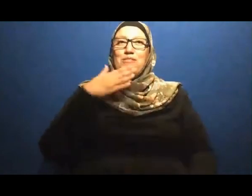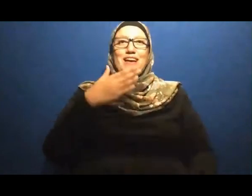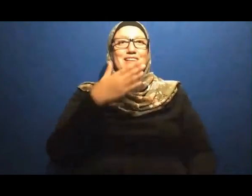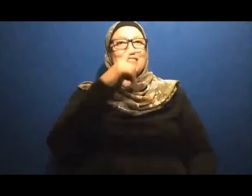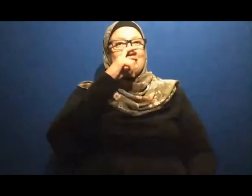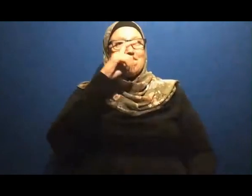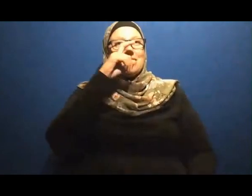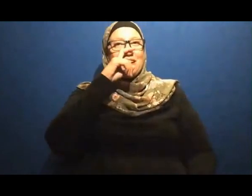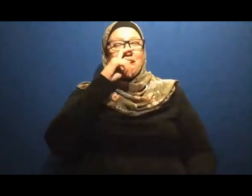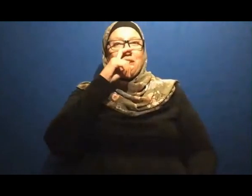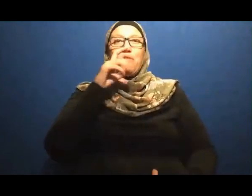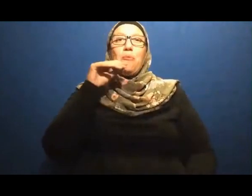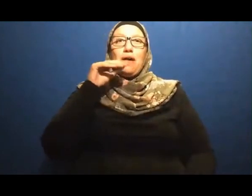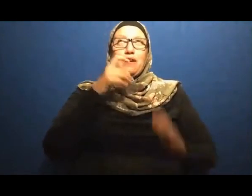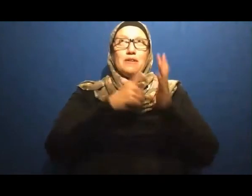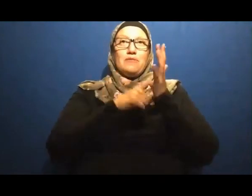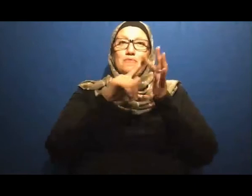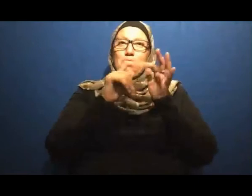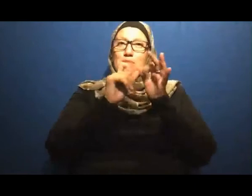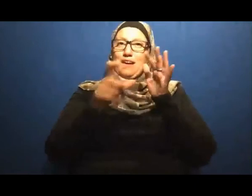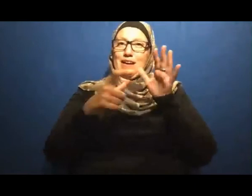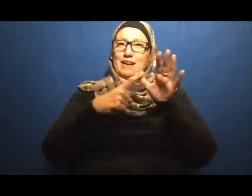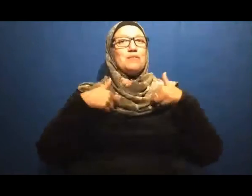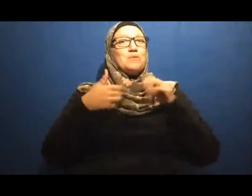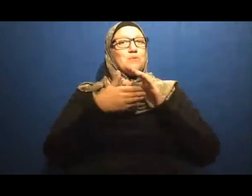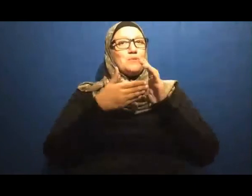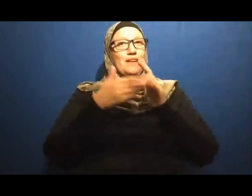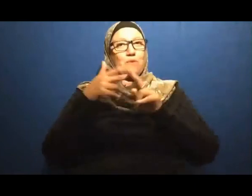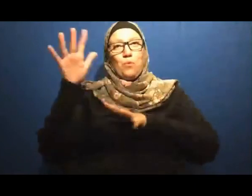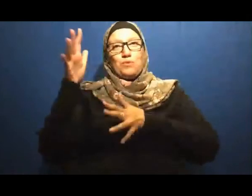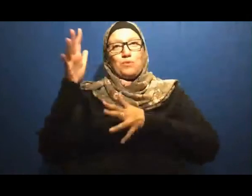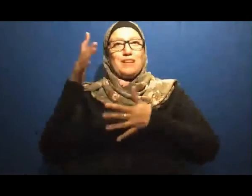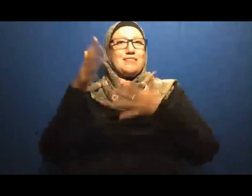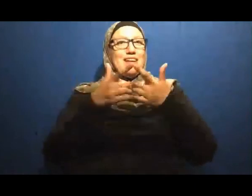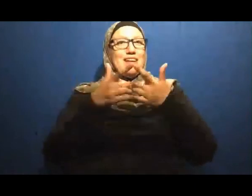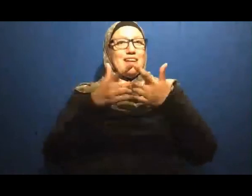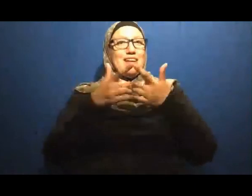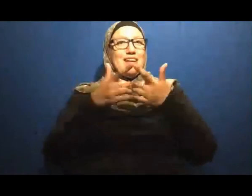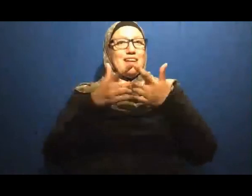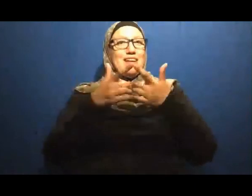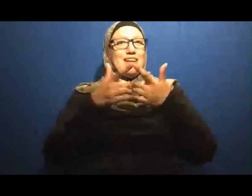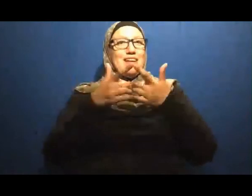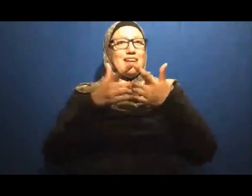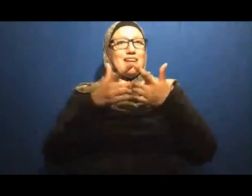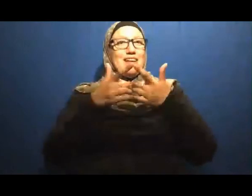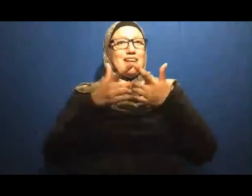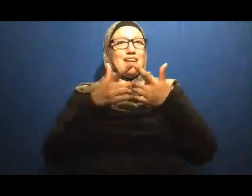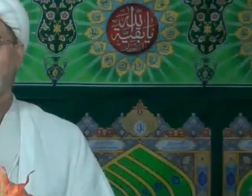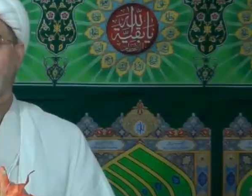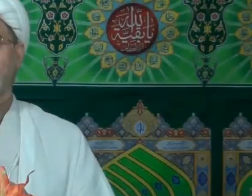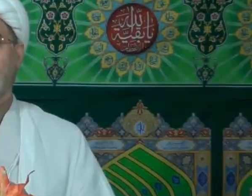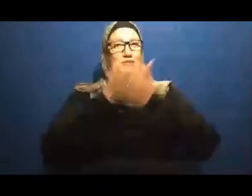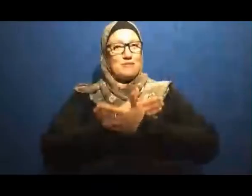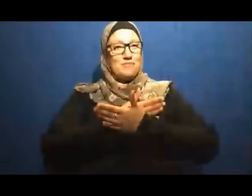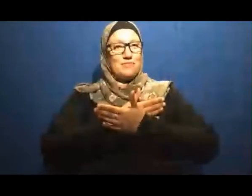for the sign language It's Tuesday evening It's the time that normally we recite the art